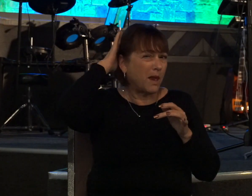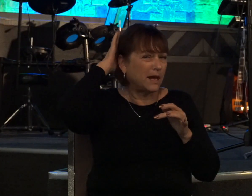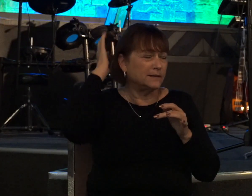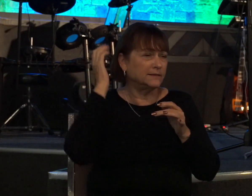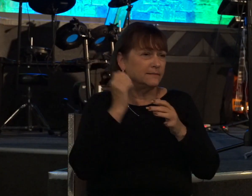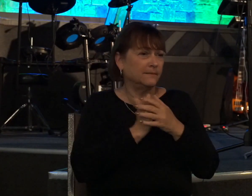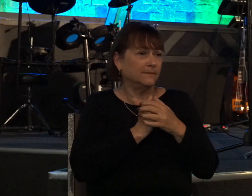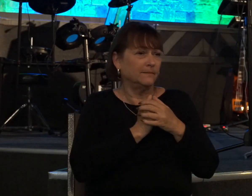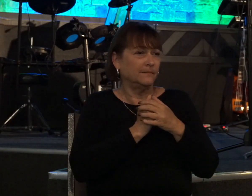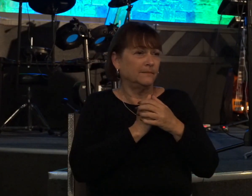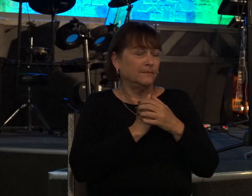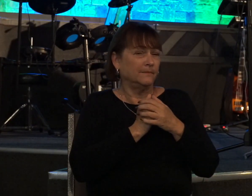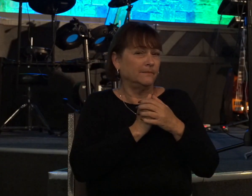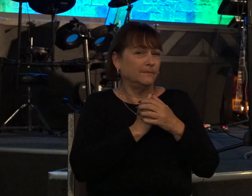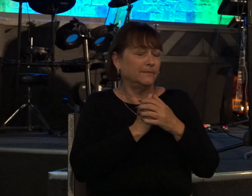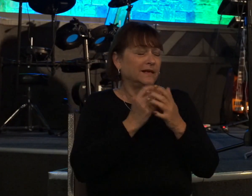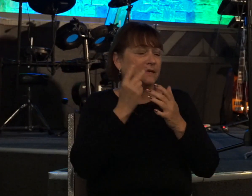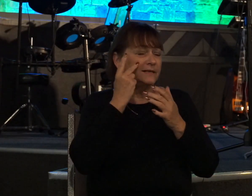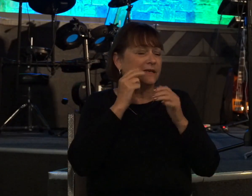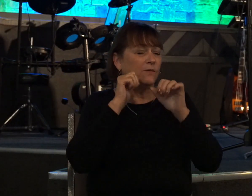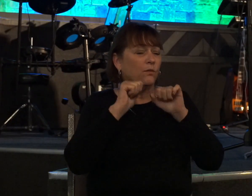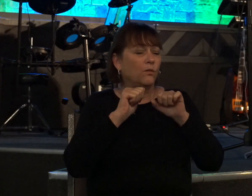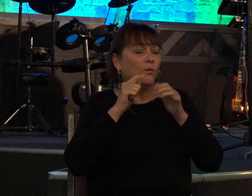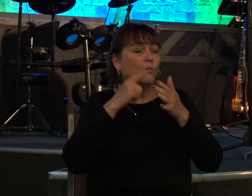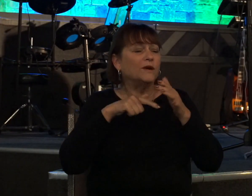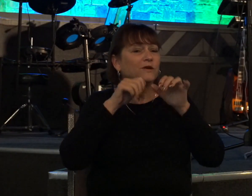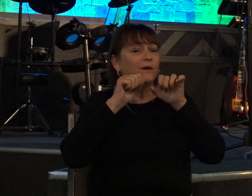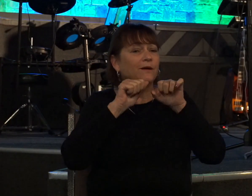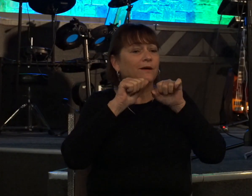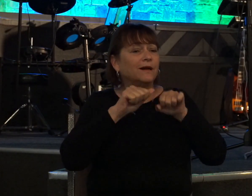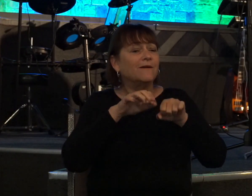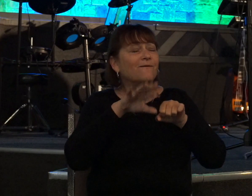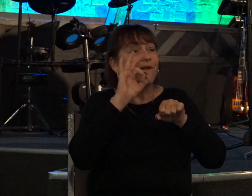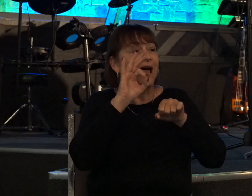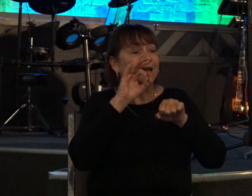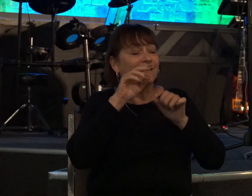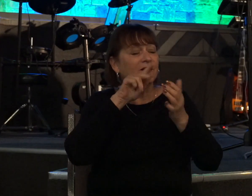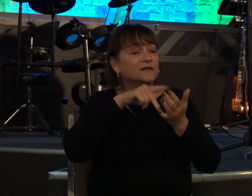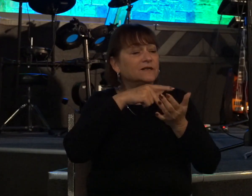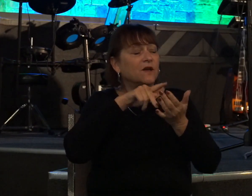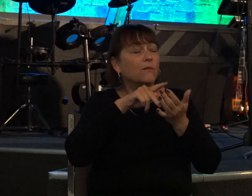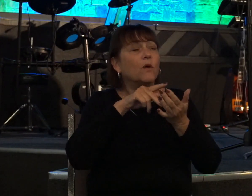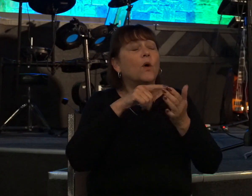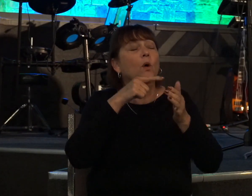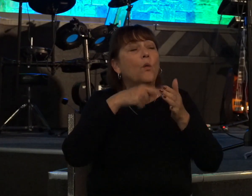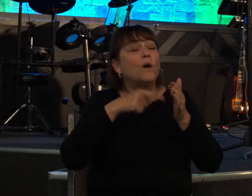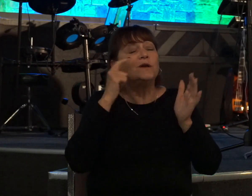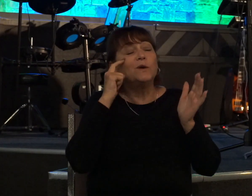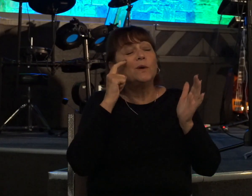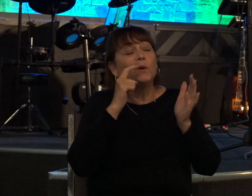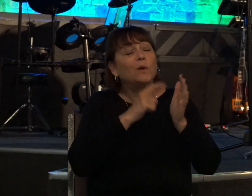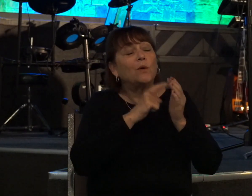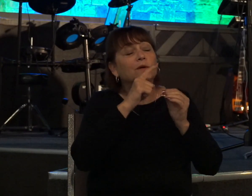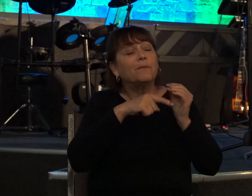and see what else you can find in this Psalm what do you notice about David's repentance